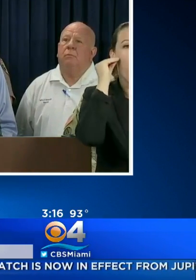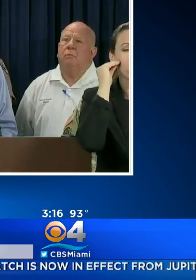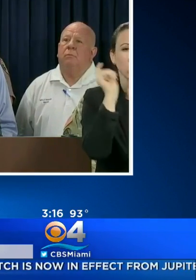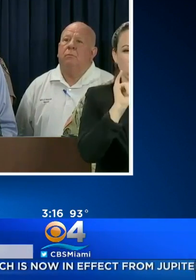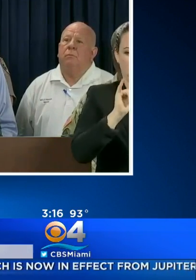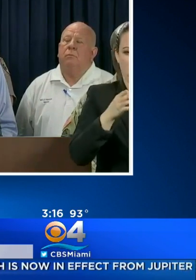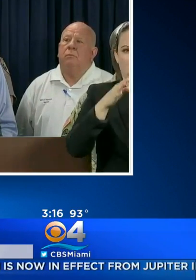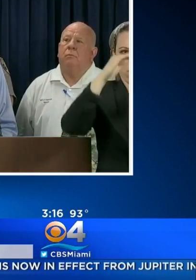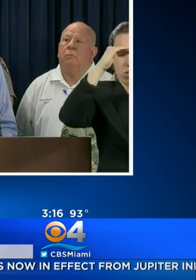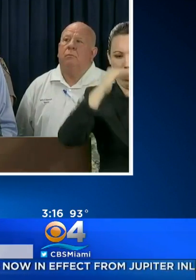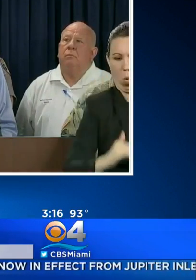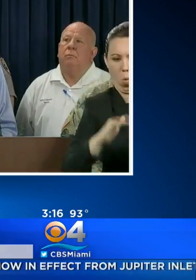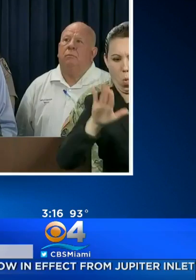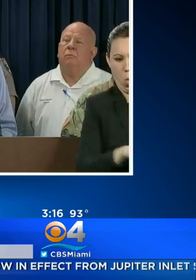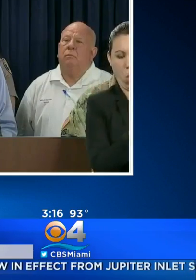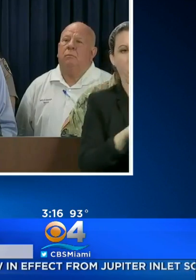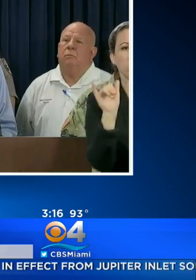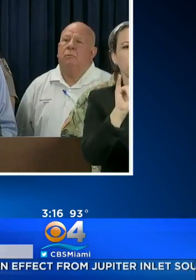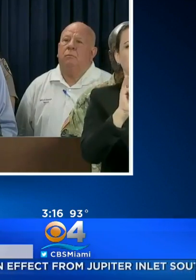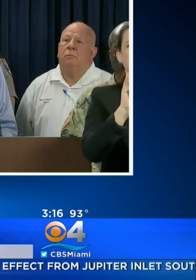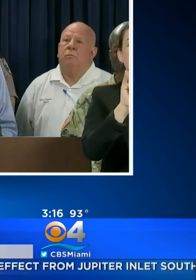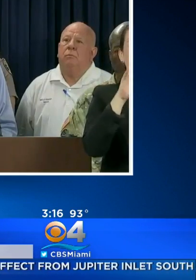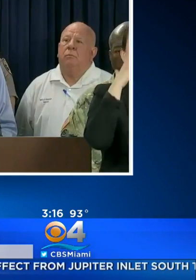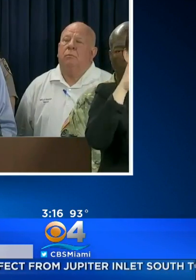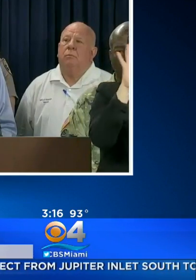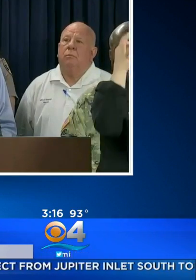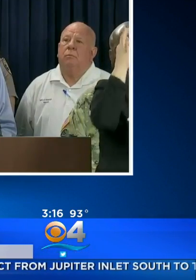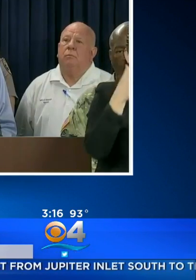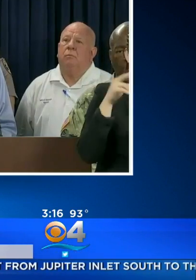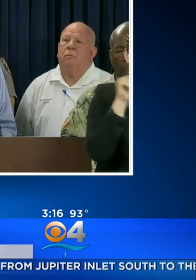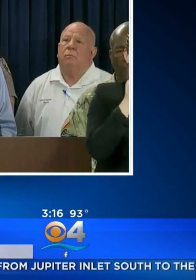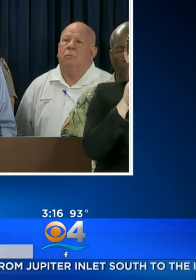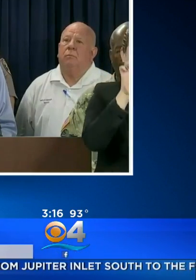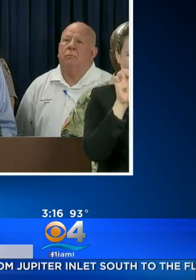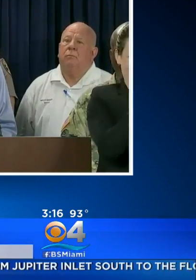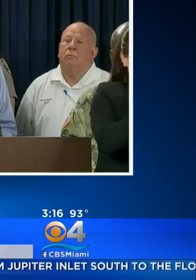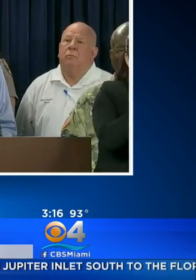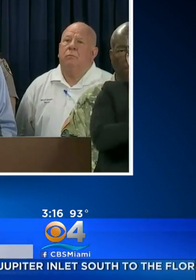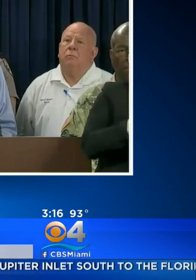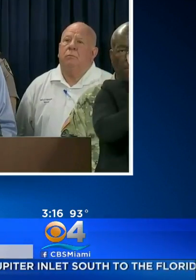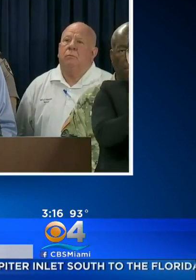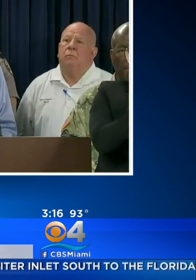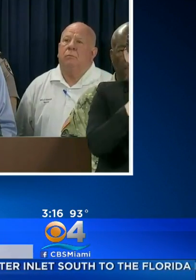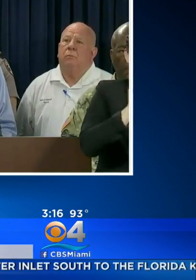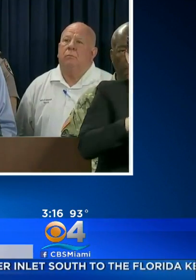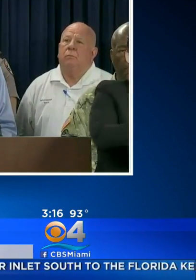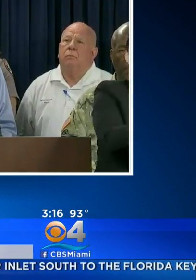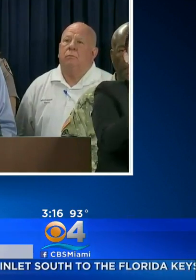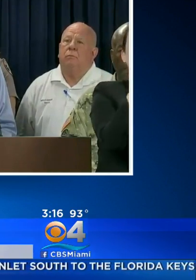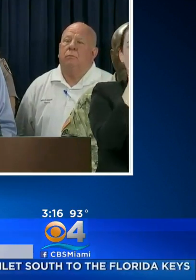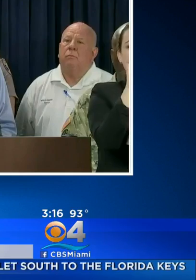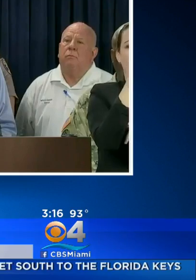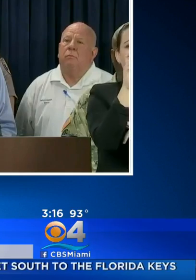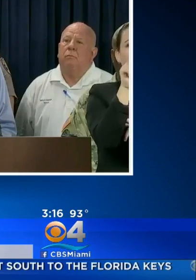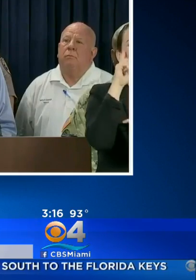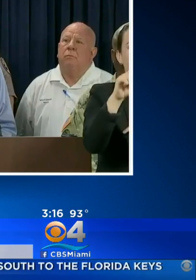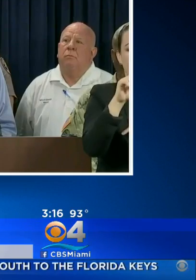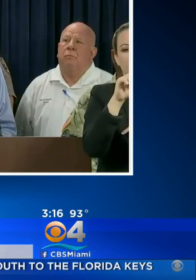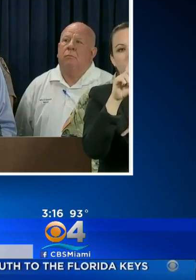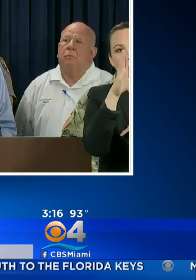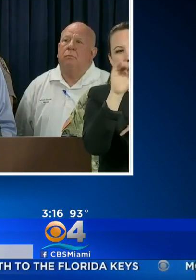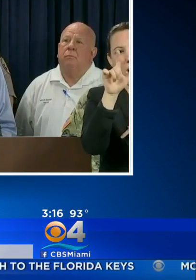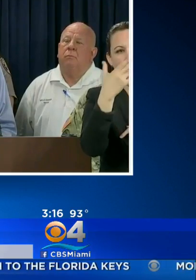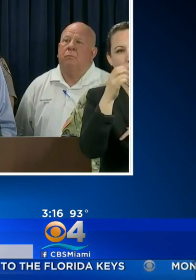AND MANDATORY EVACUATIONS ORDERED FOR EAST OF FEDERAL HIGHWAY INCLUDING BARRIER ISLANDS. IN MIAMI-DADE COUNTY THERE ARE MANDATORY EVACUATIONS ORDERED FOR BARRIER ISLANDS,